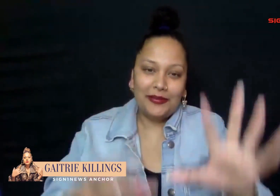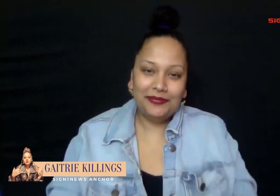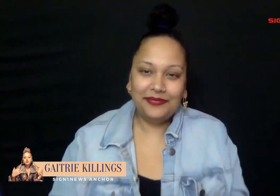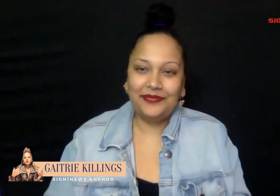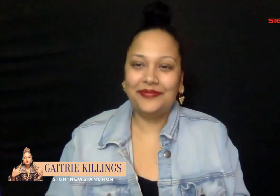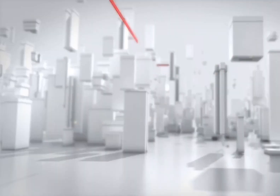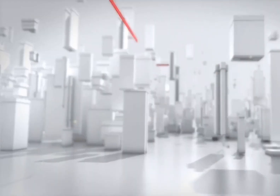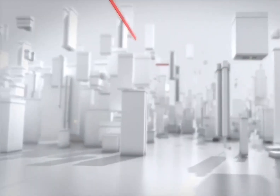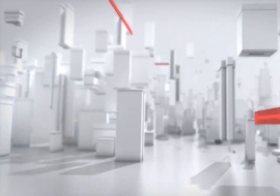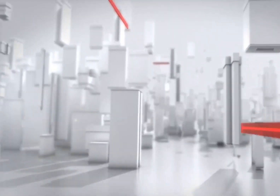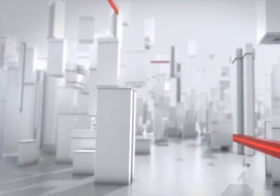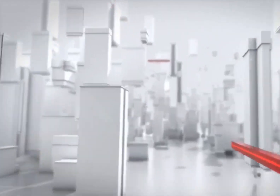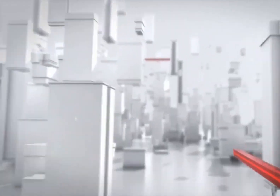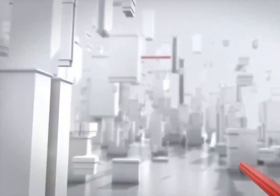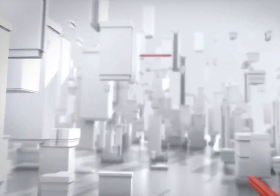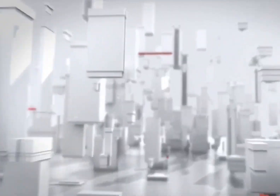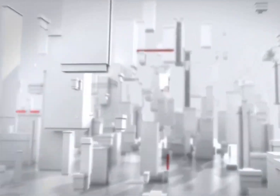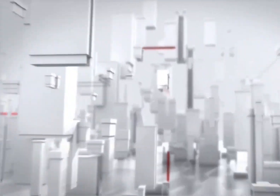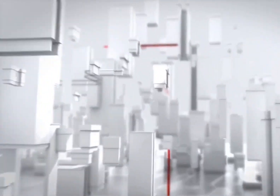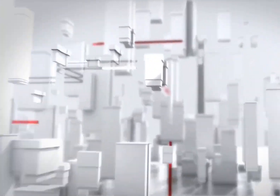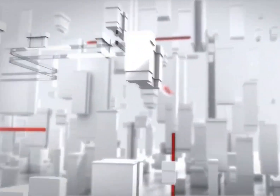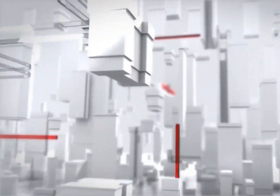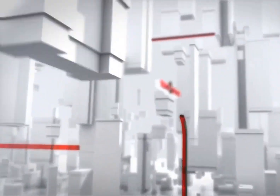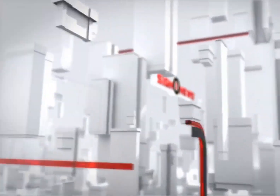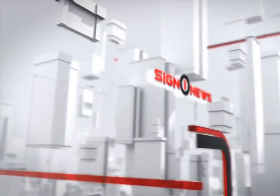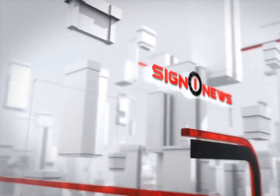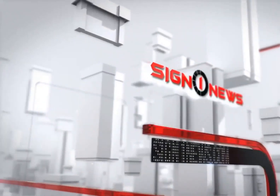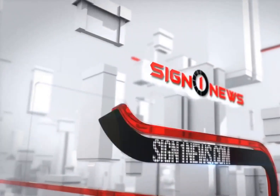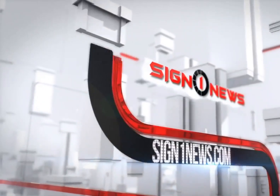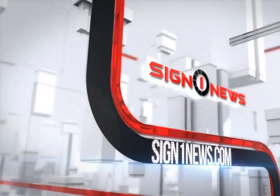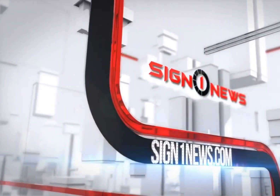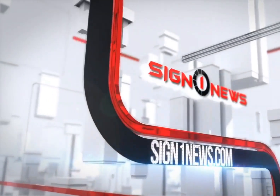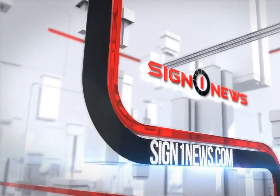when my question can at answer